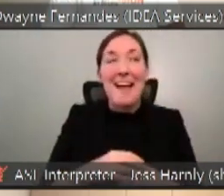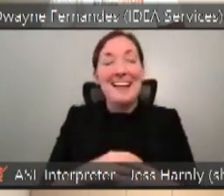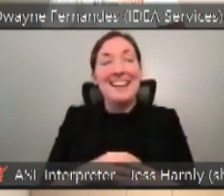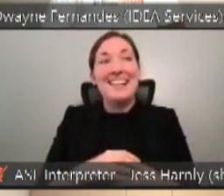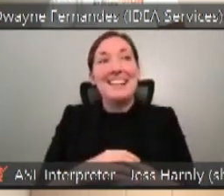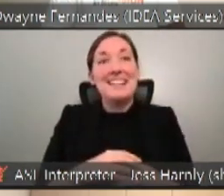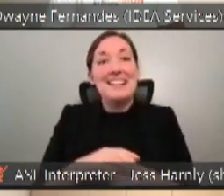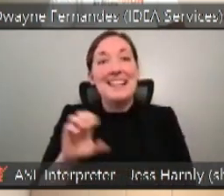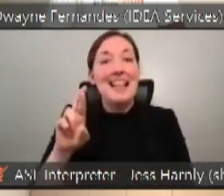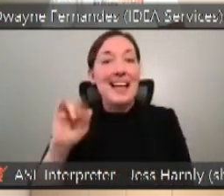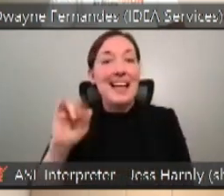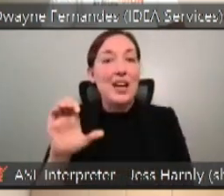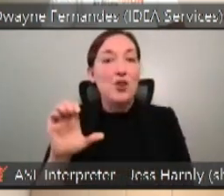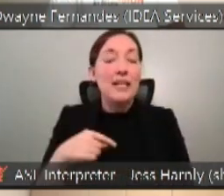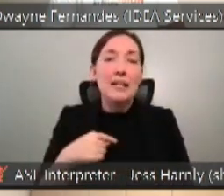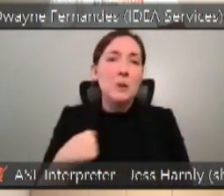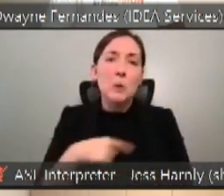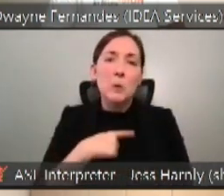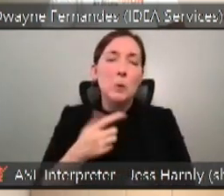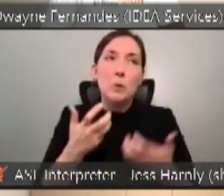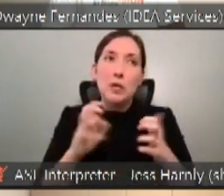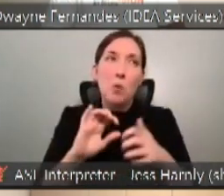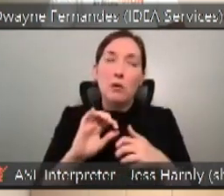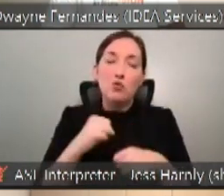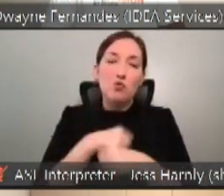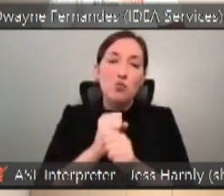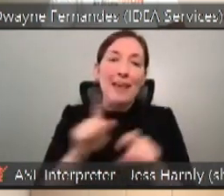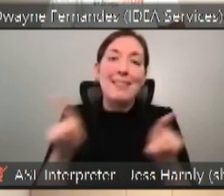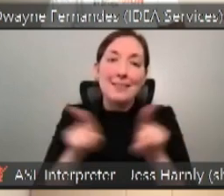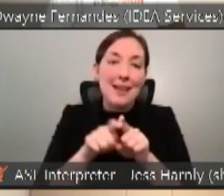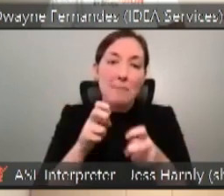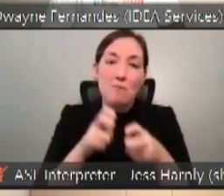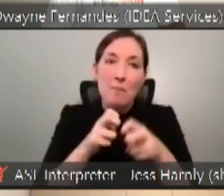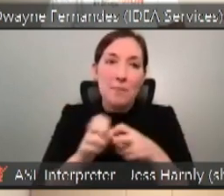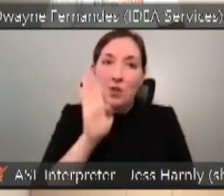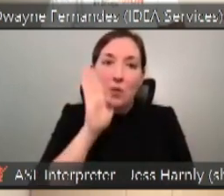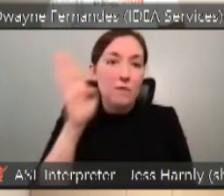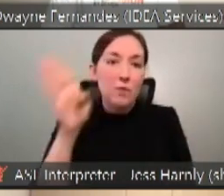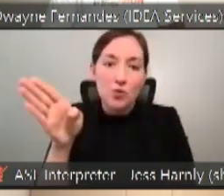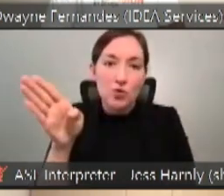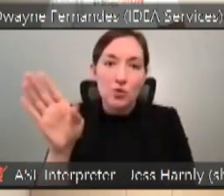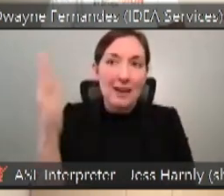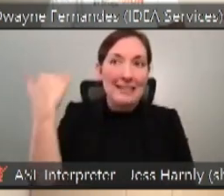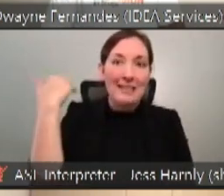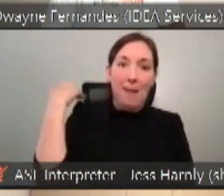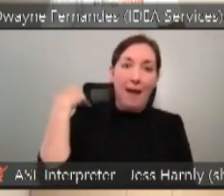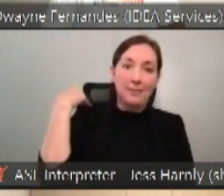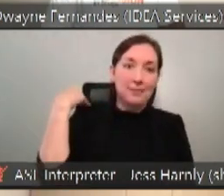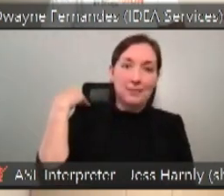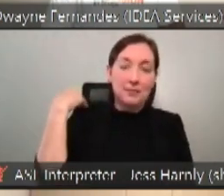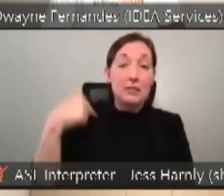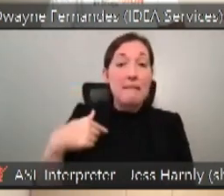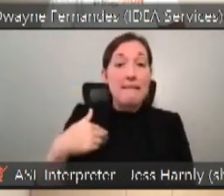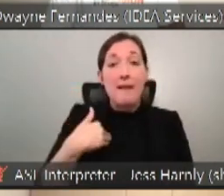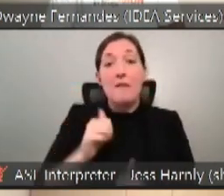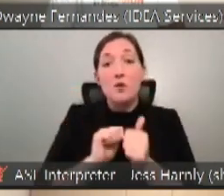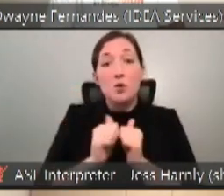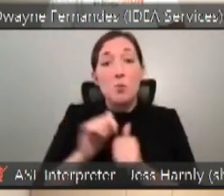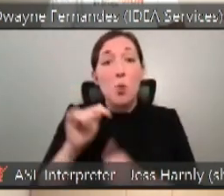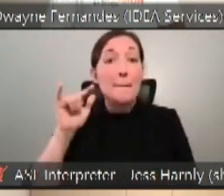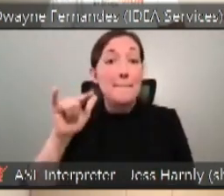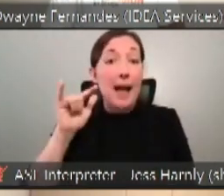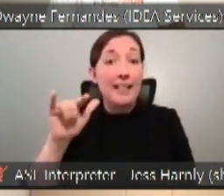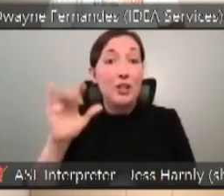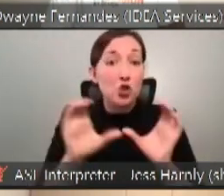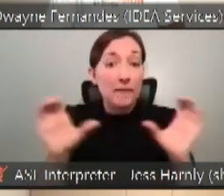state that we don't want to create the same problems in the future that we've created in the past. So I have a sport pilot certificate. There is a